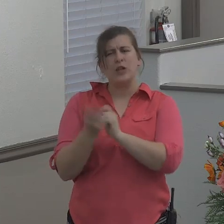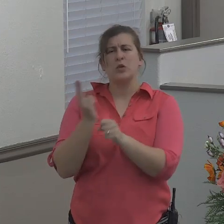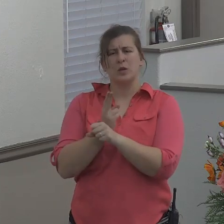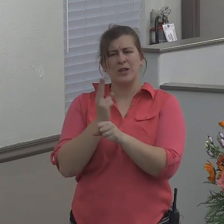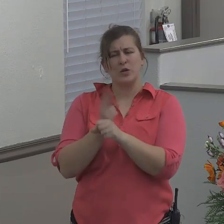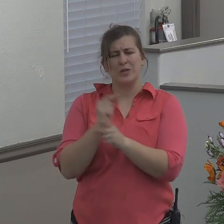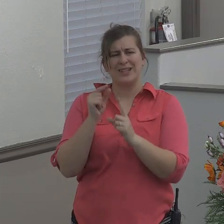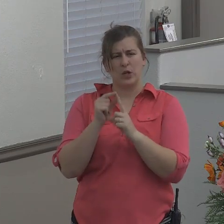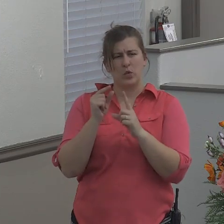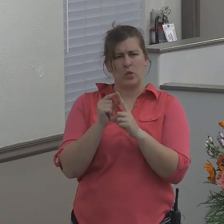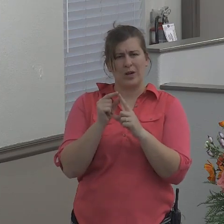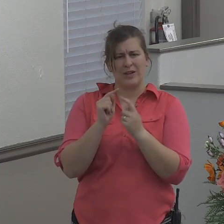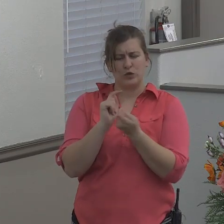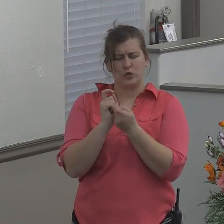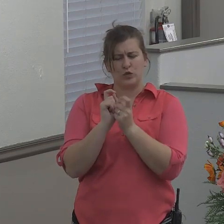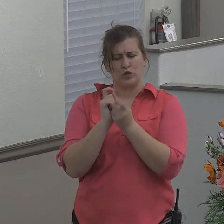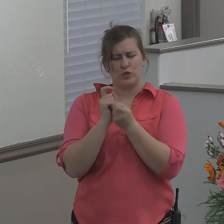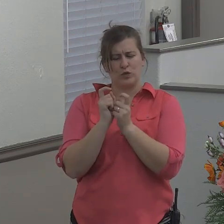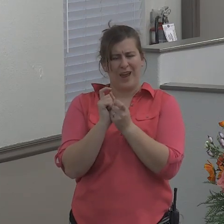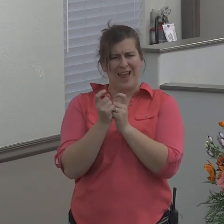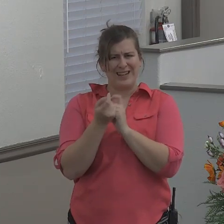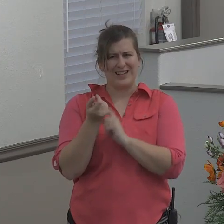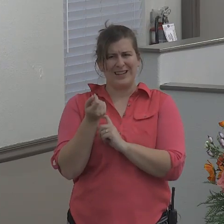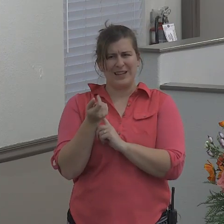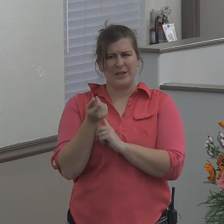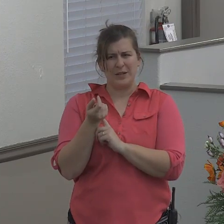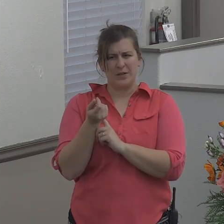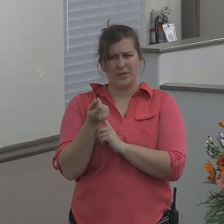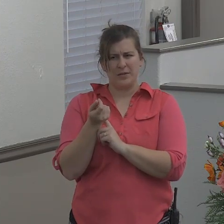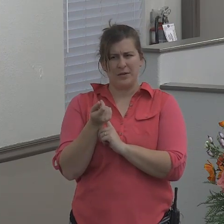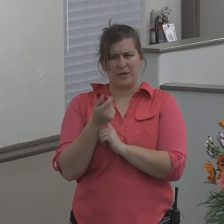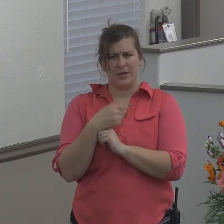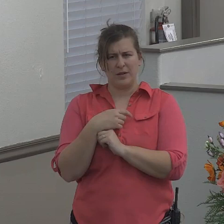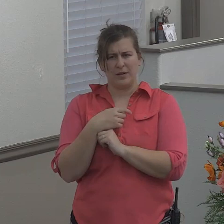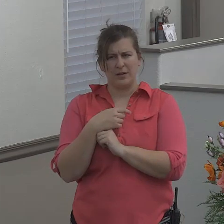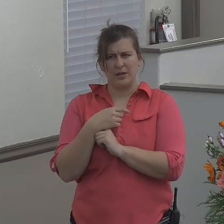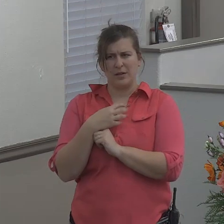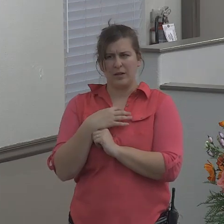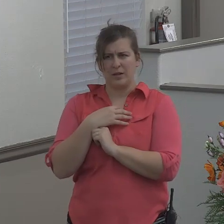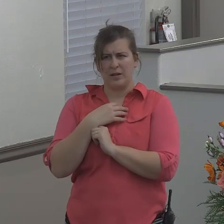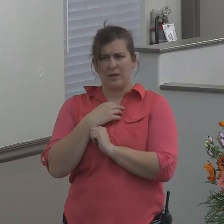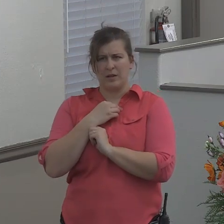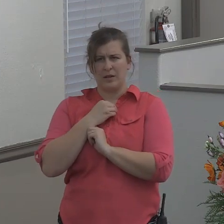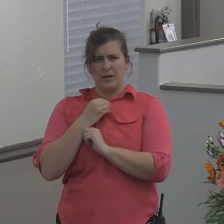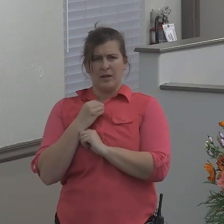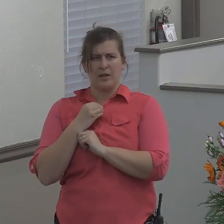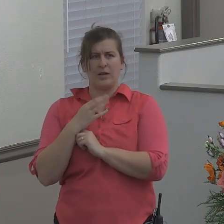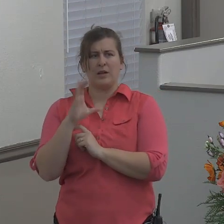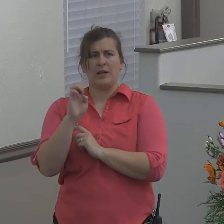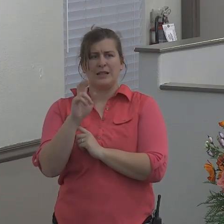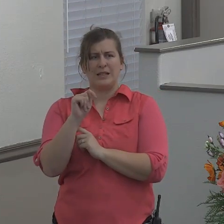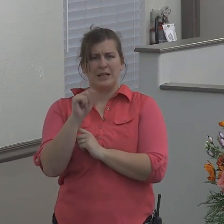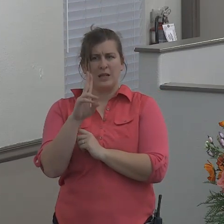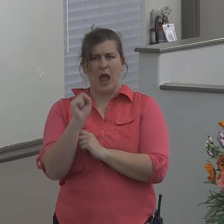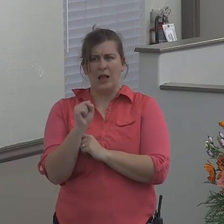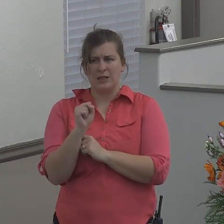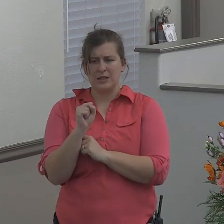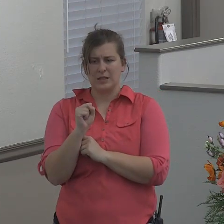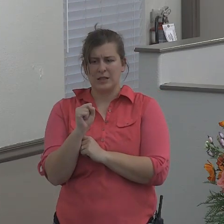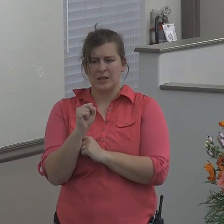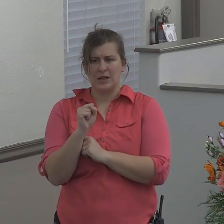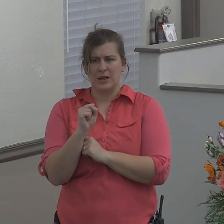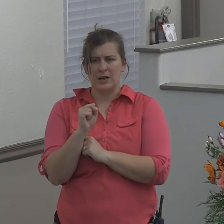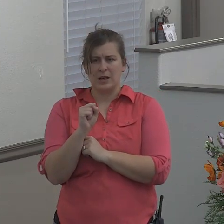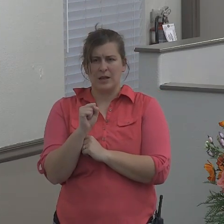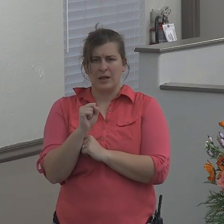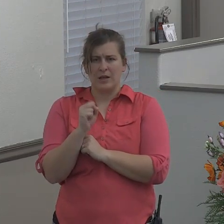when changed a little bit to setesin from the original Latin word setus, does mean well.